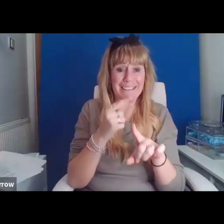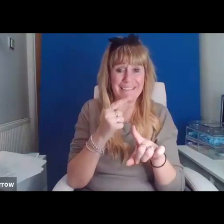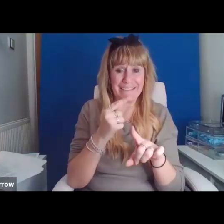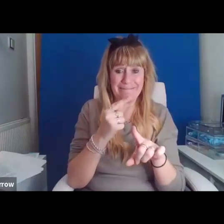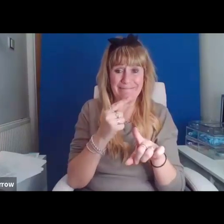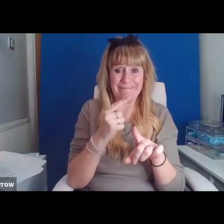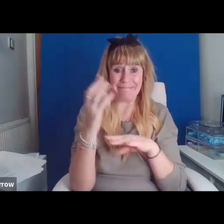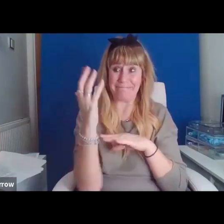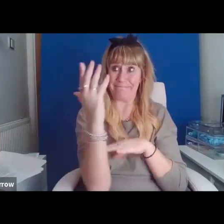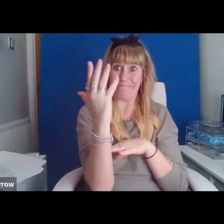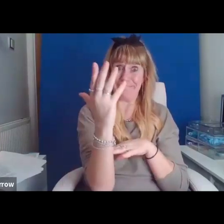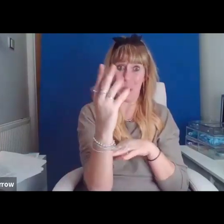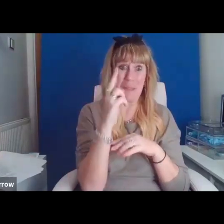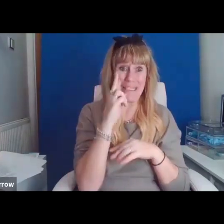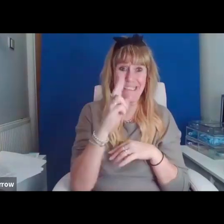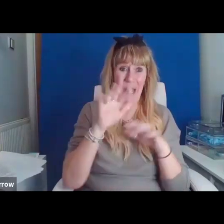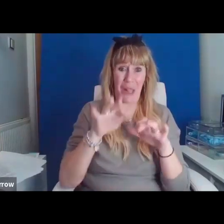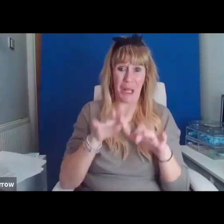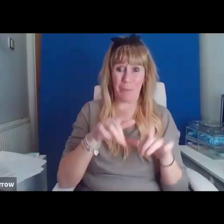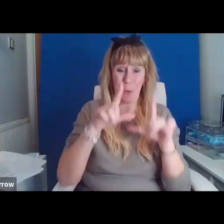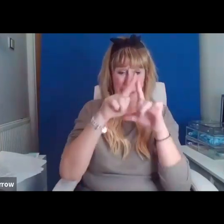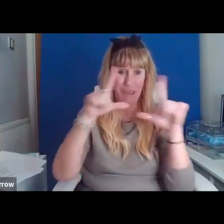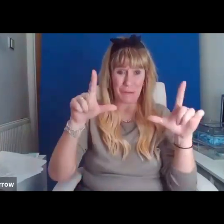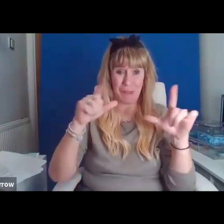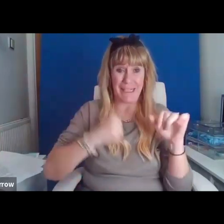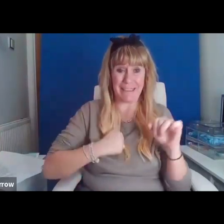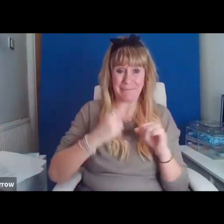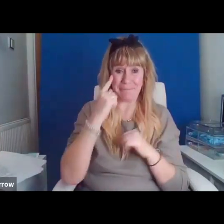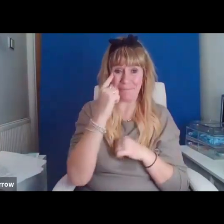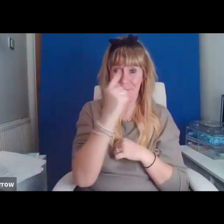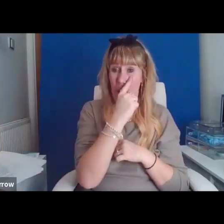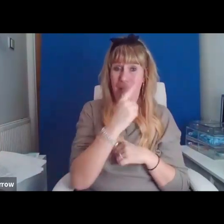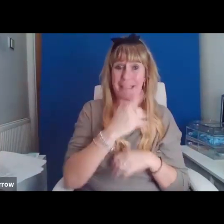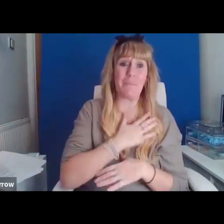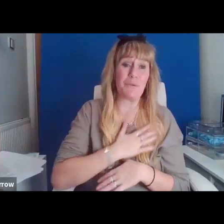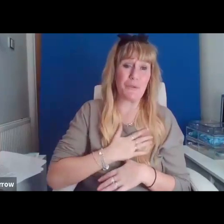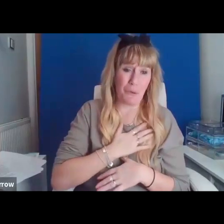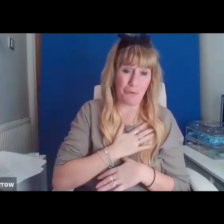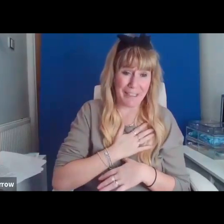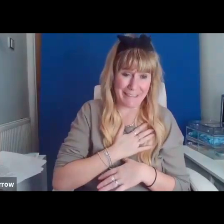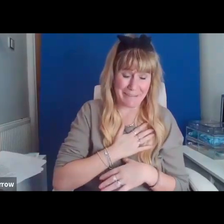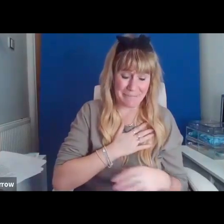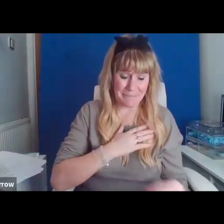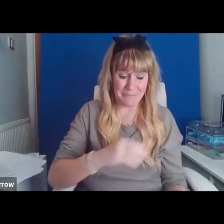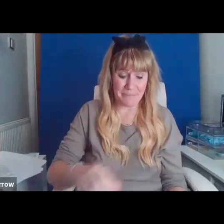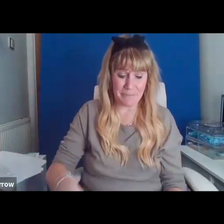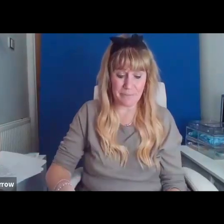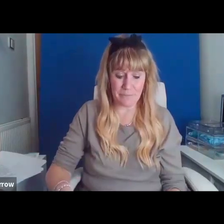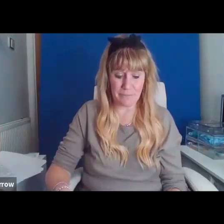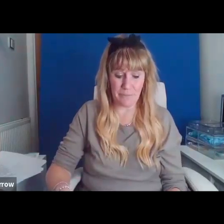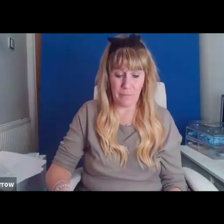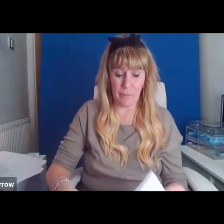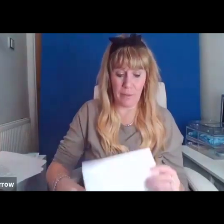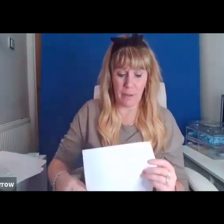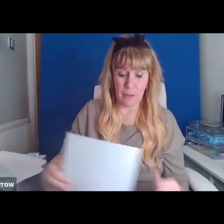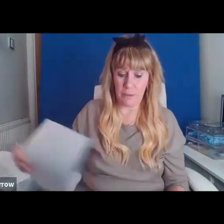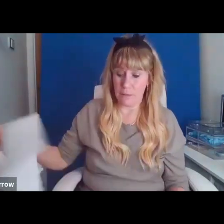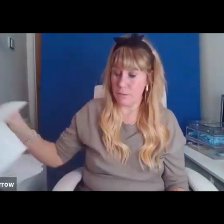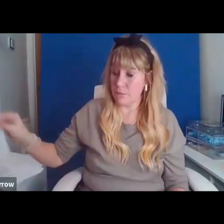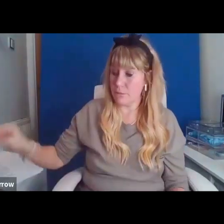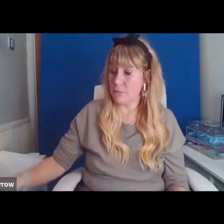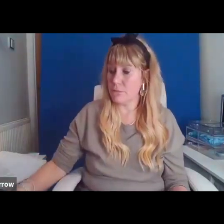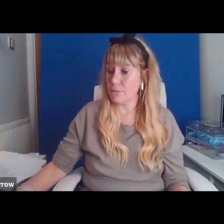in my eyes. Oh, sorry. I'm in Moolabimba which is